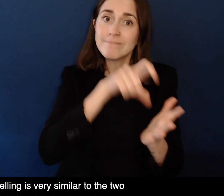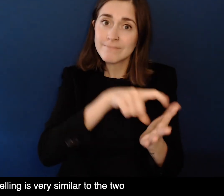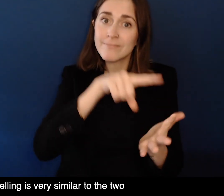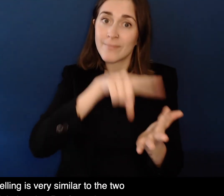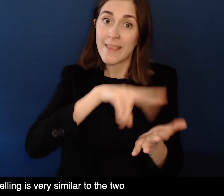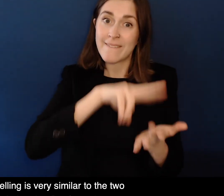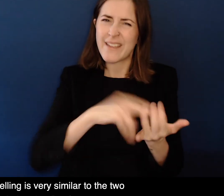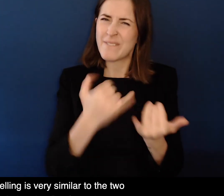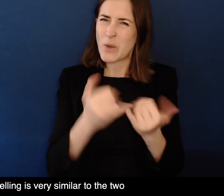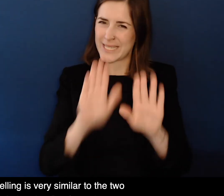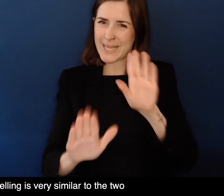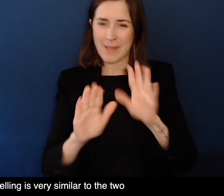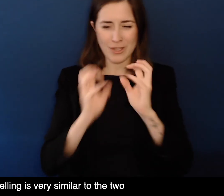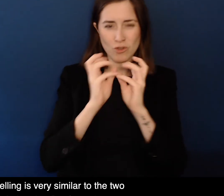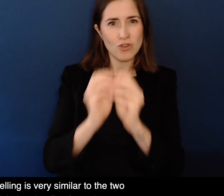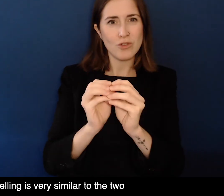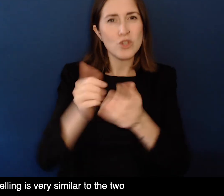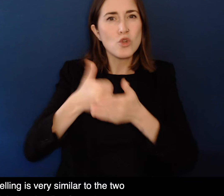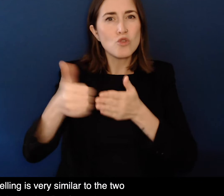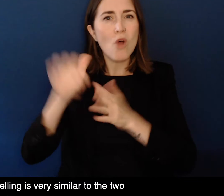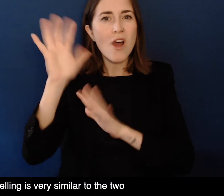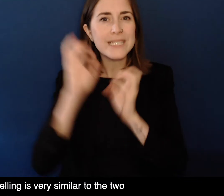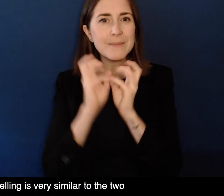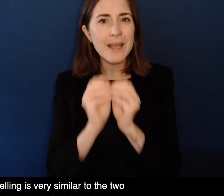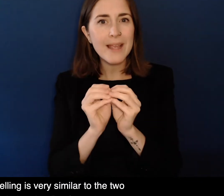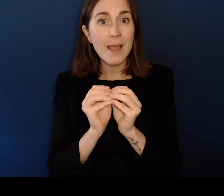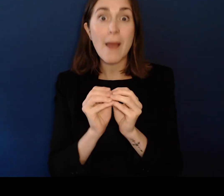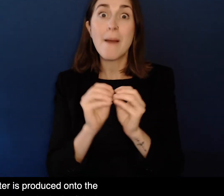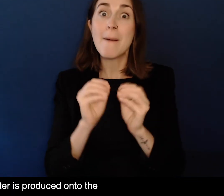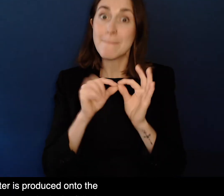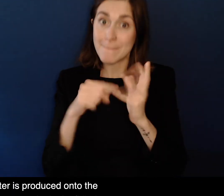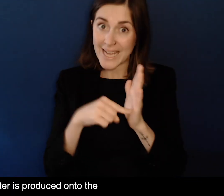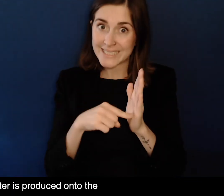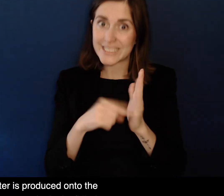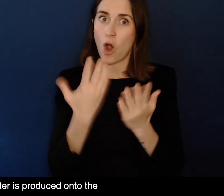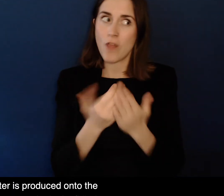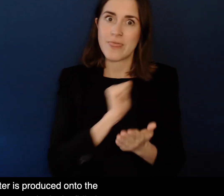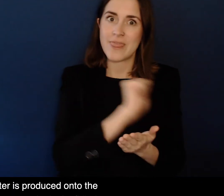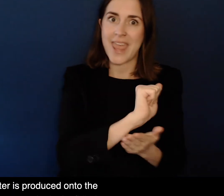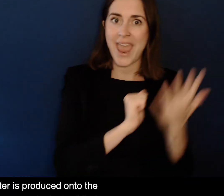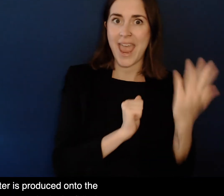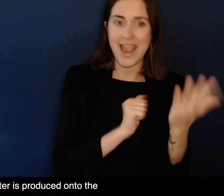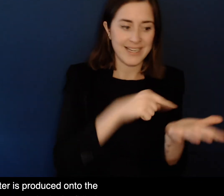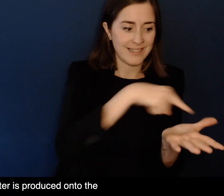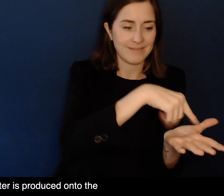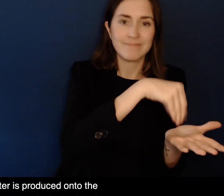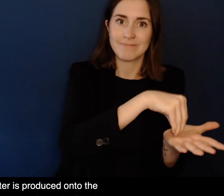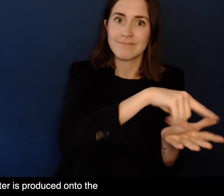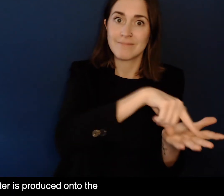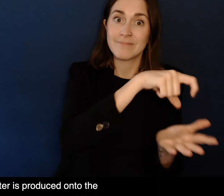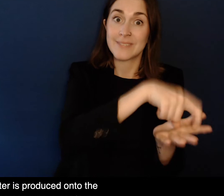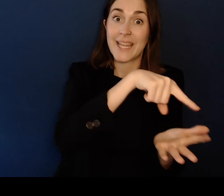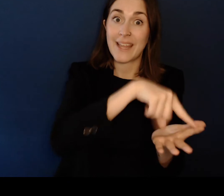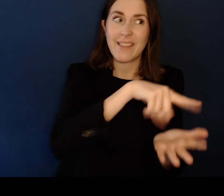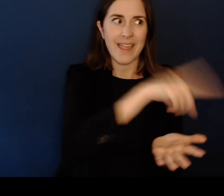Deafblind fingerspelling is very similar To the two-handed alphabet that deaf people use But each letter is produced onto the hand Of the person who